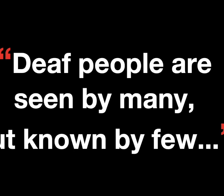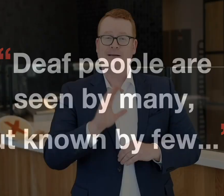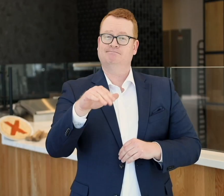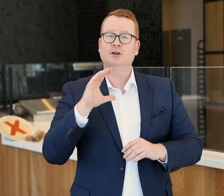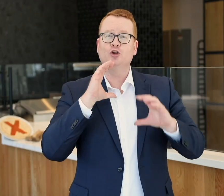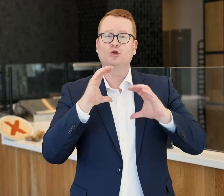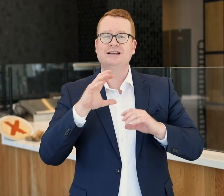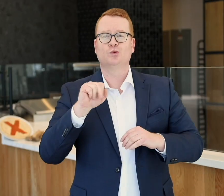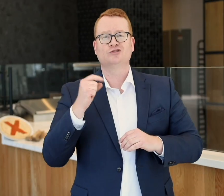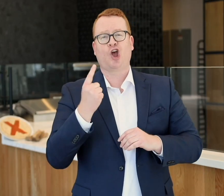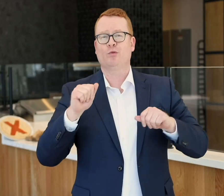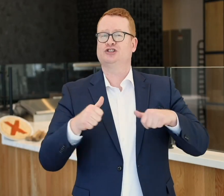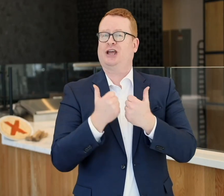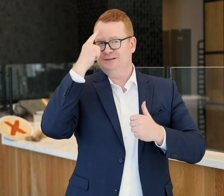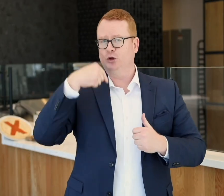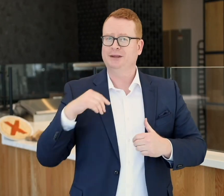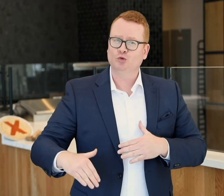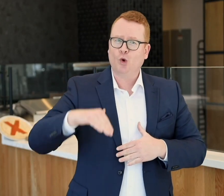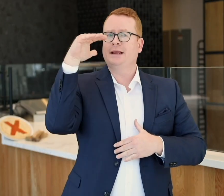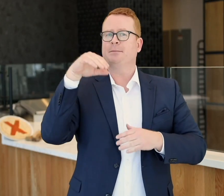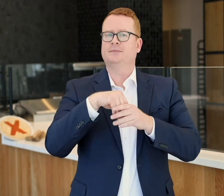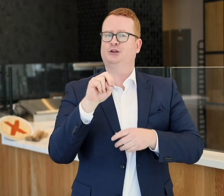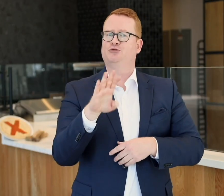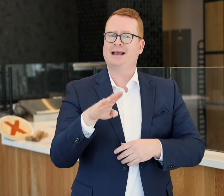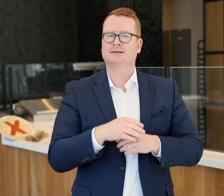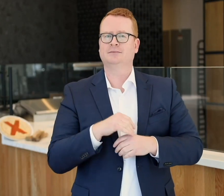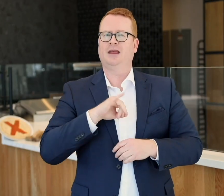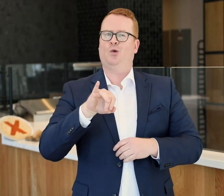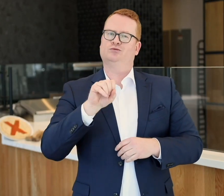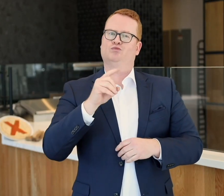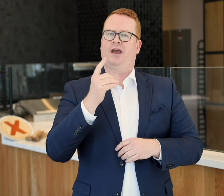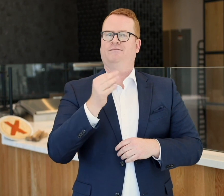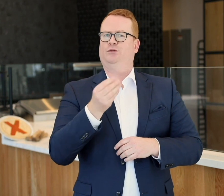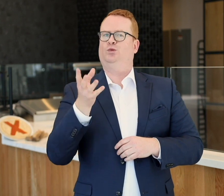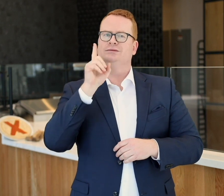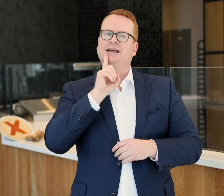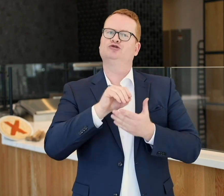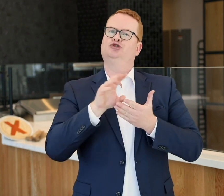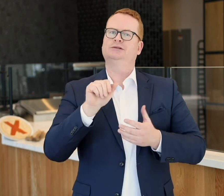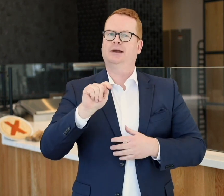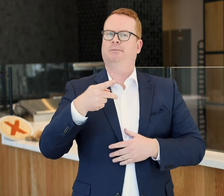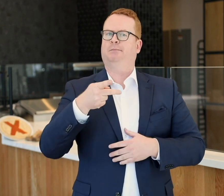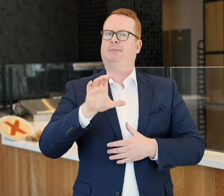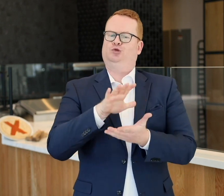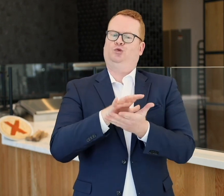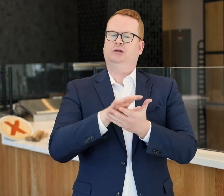Communication was always a challenge for me growing up in Nebraska. I was one of a few Deaf students at a public school